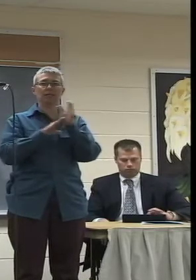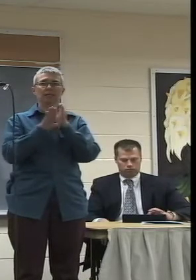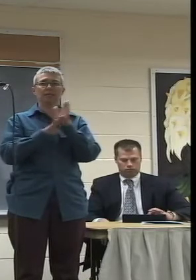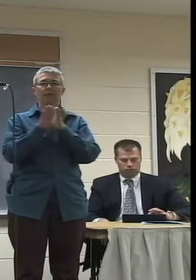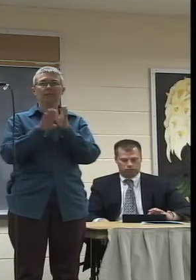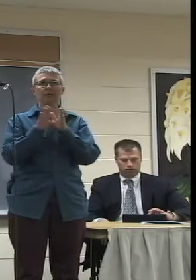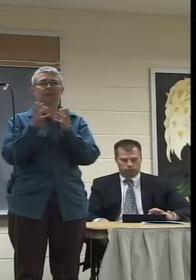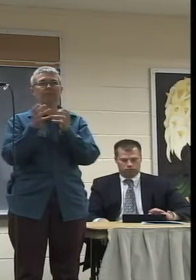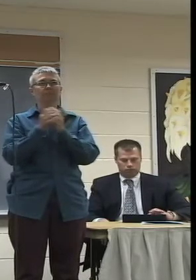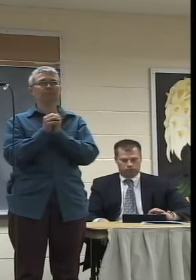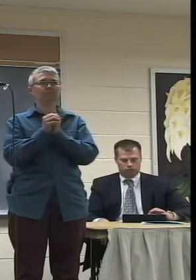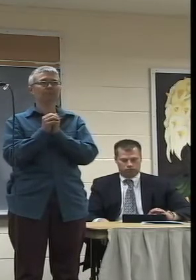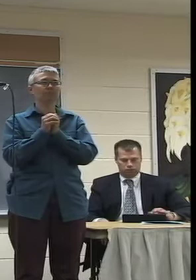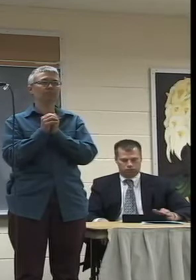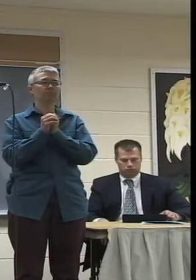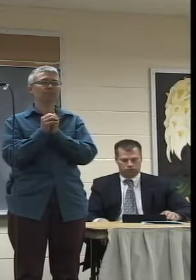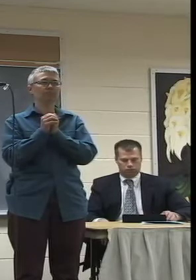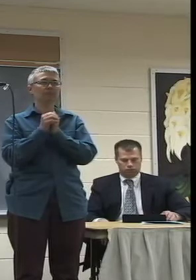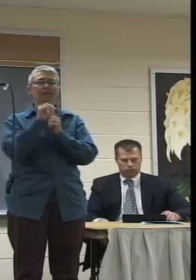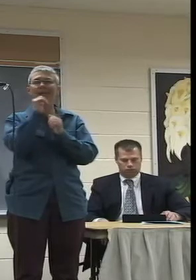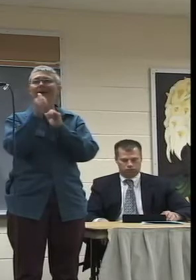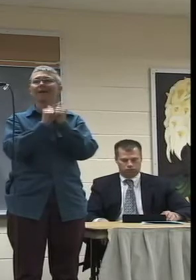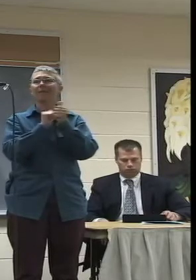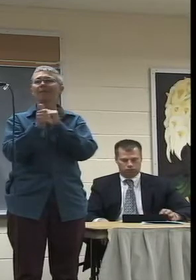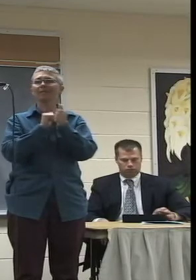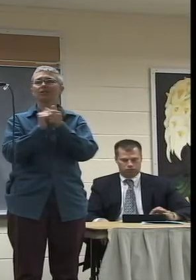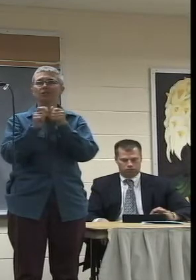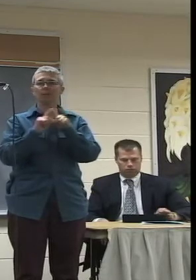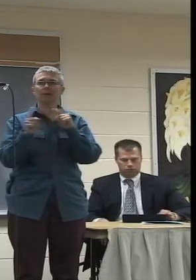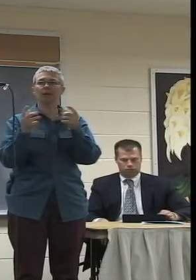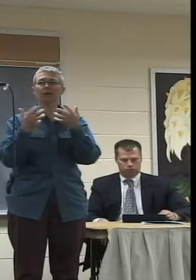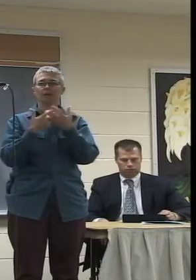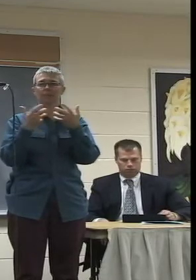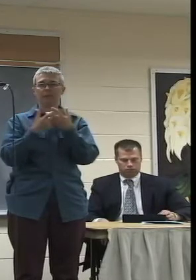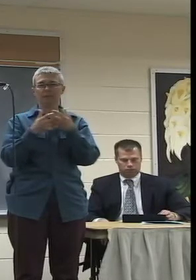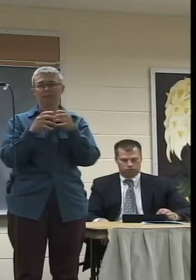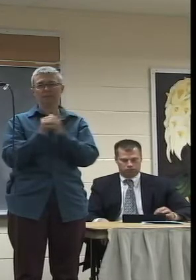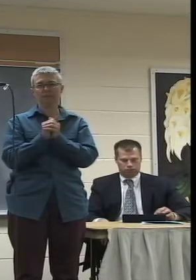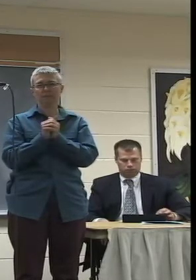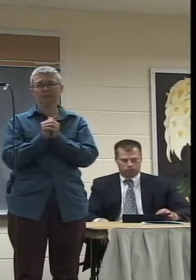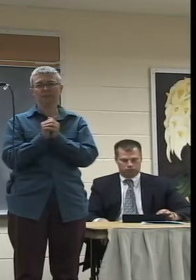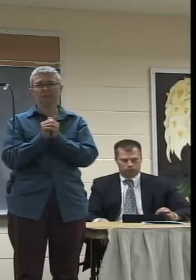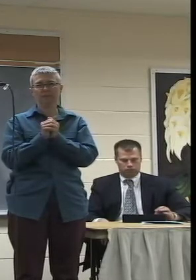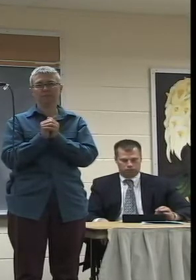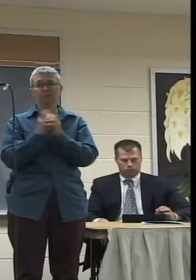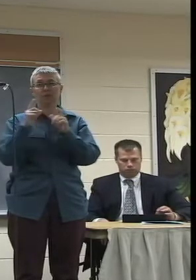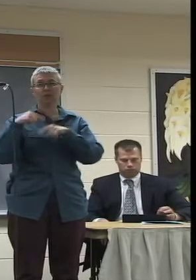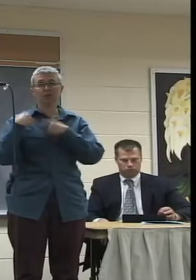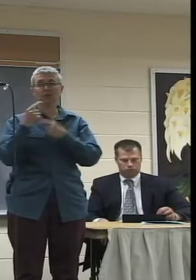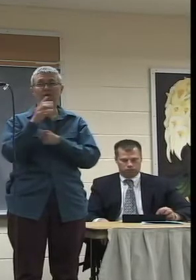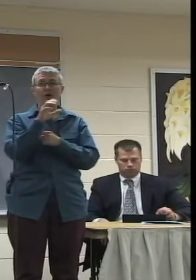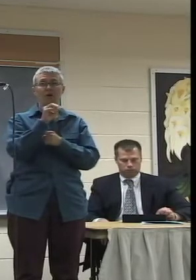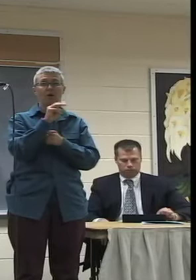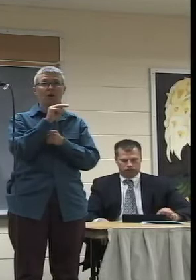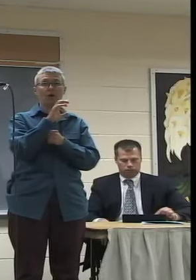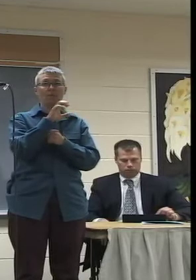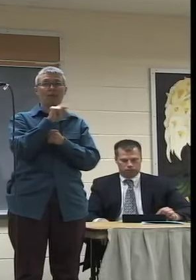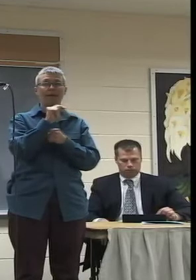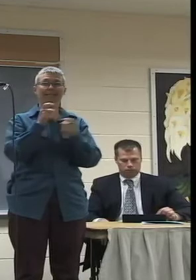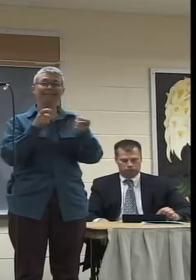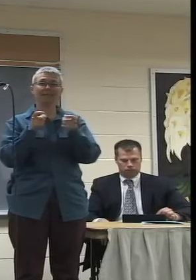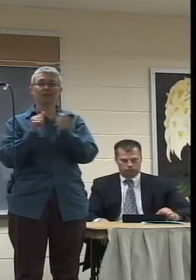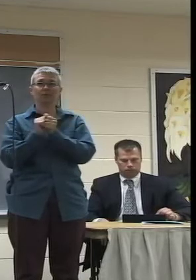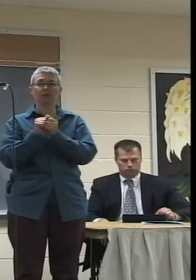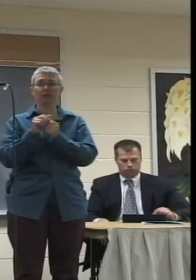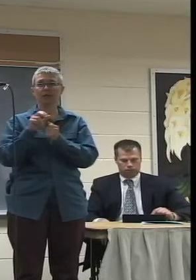not in competing. So far, in my opinion, Comcast has dealt with the